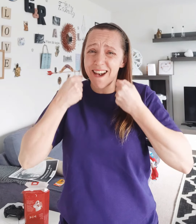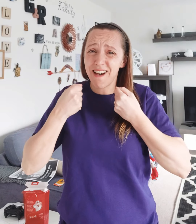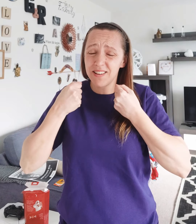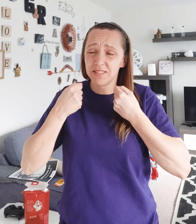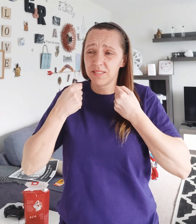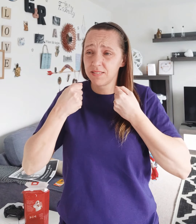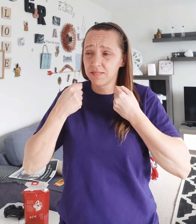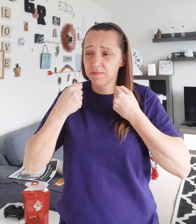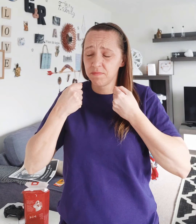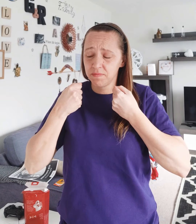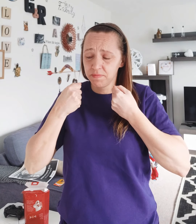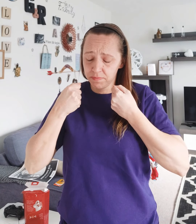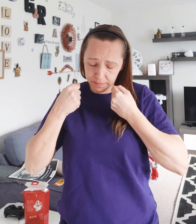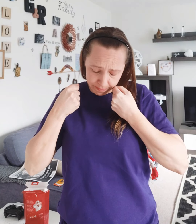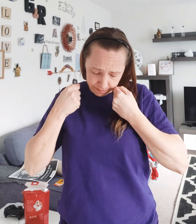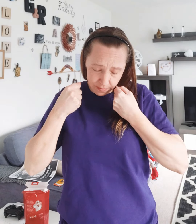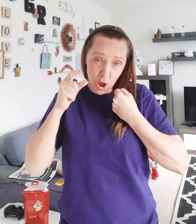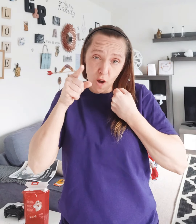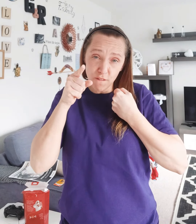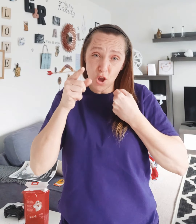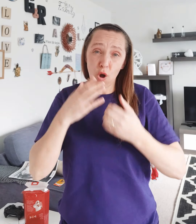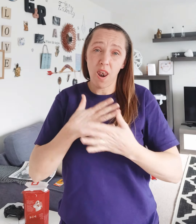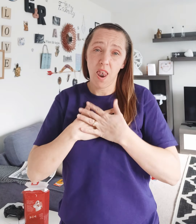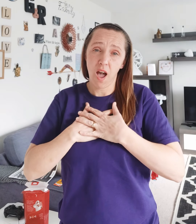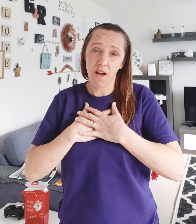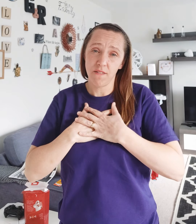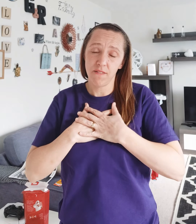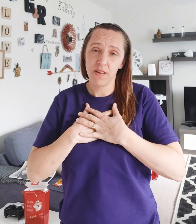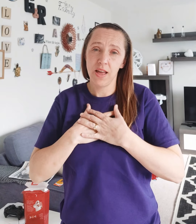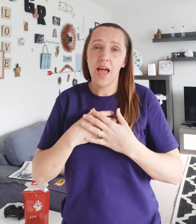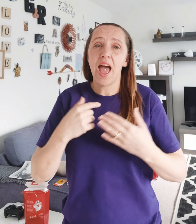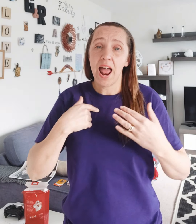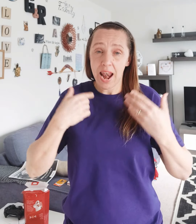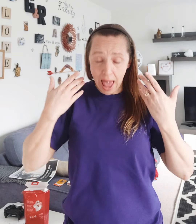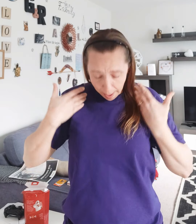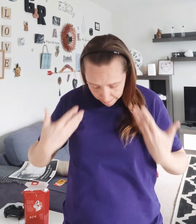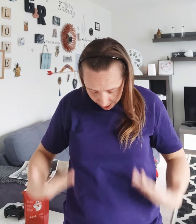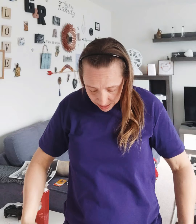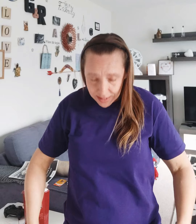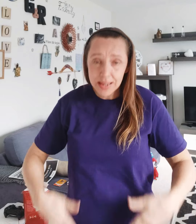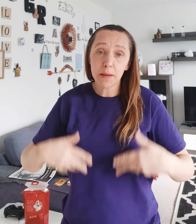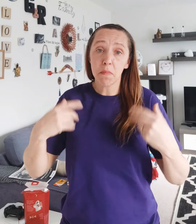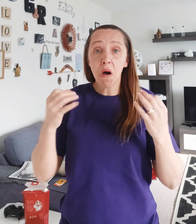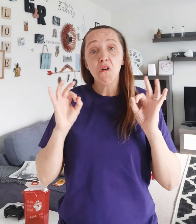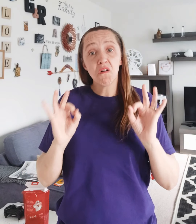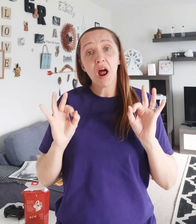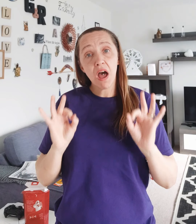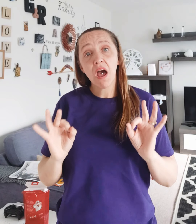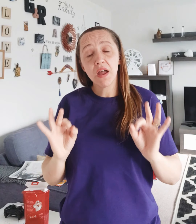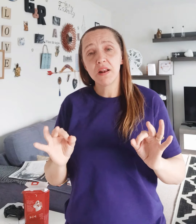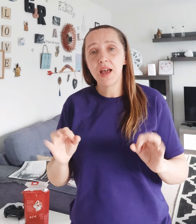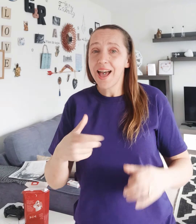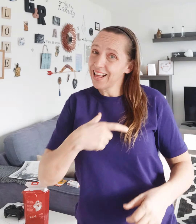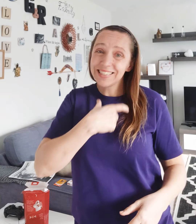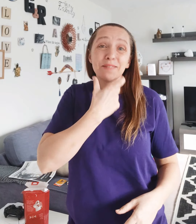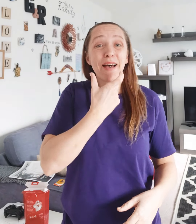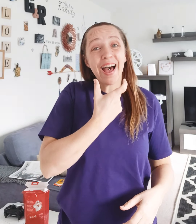of your love. I may seem alright, and smile,